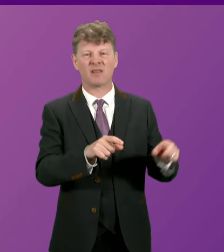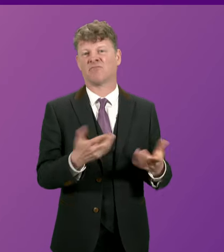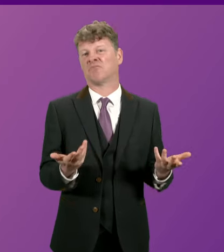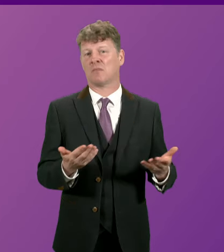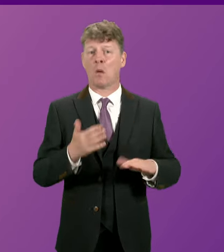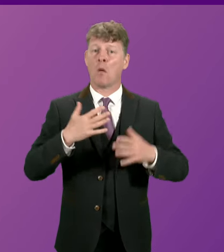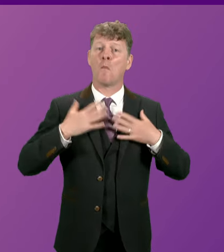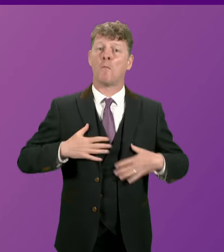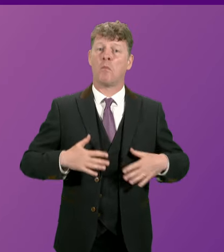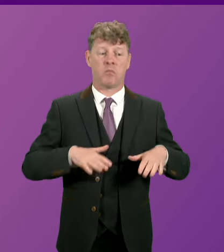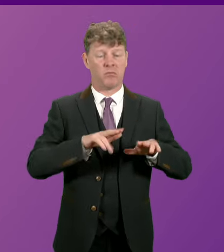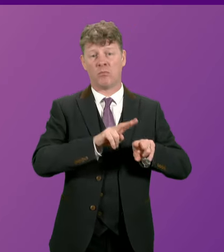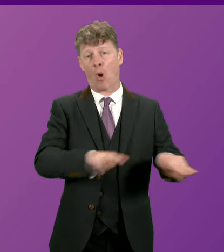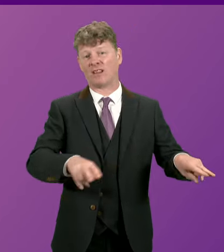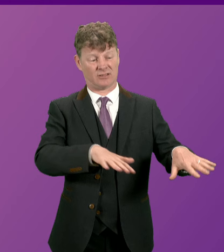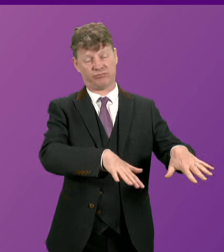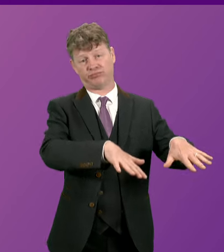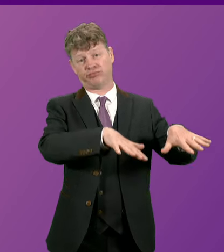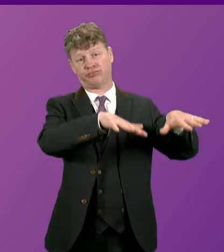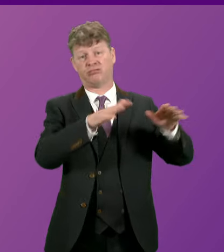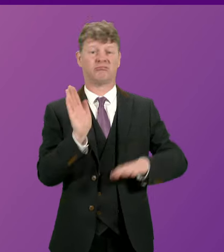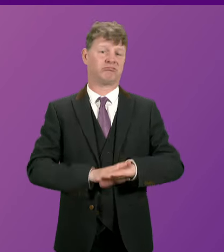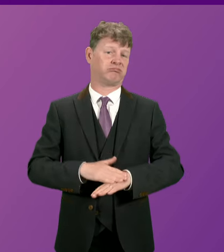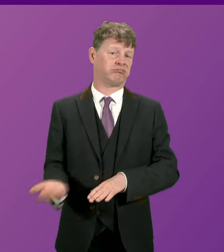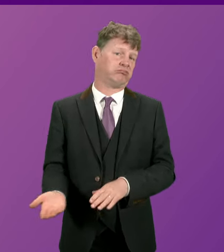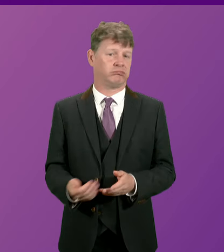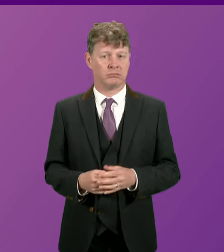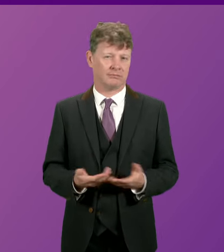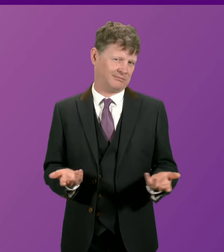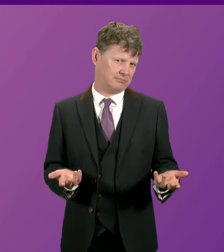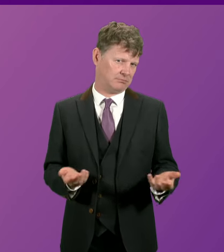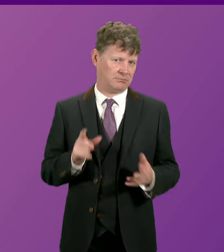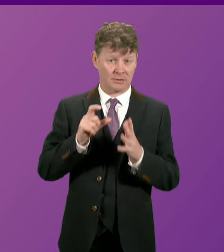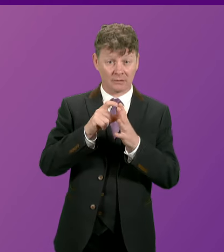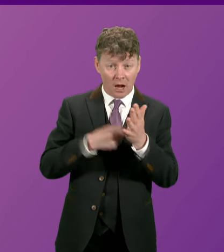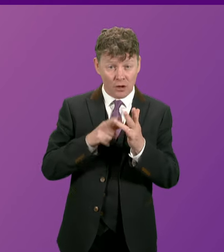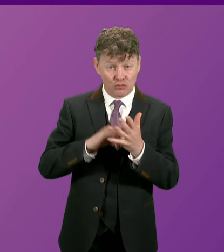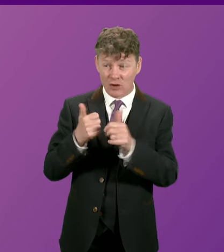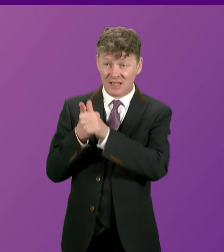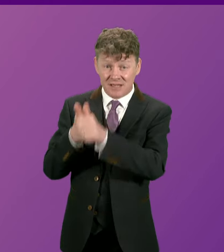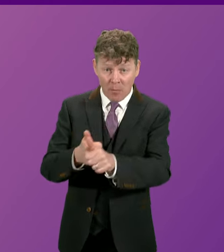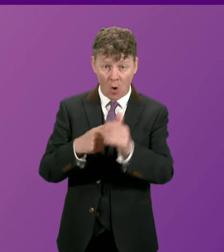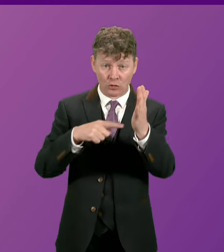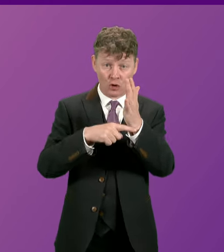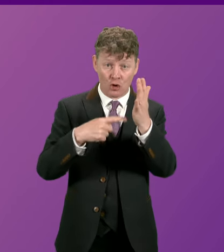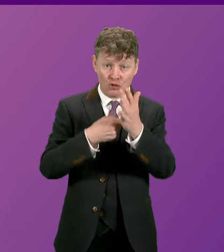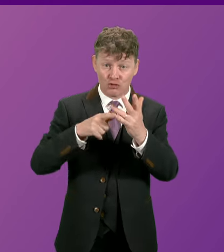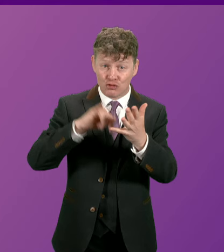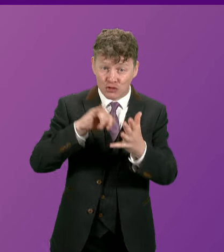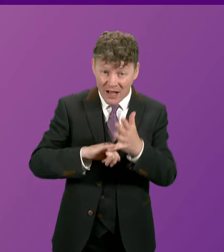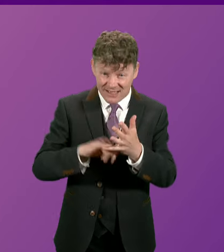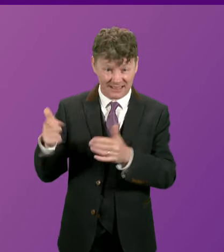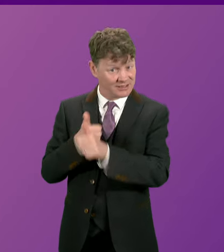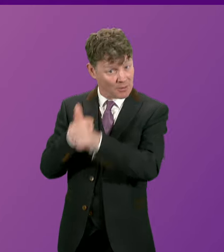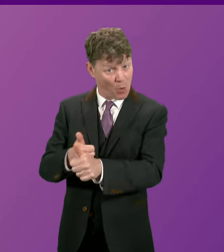pile up high. Douglas Ross then went on to not only support Liz Truss to the help... He